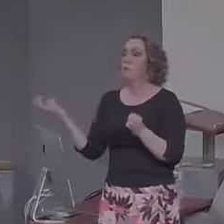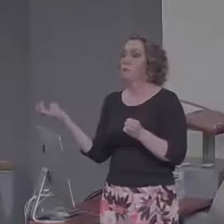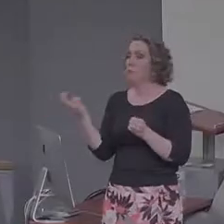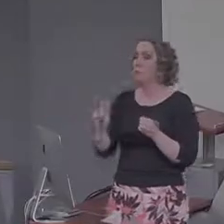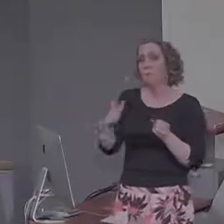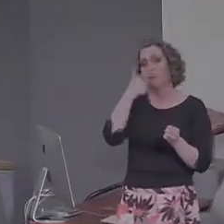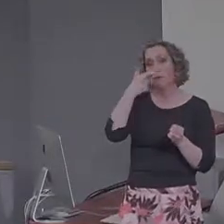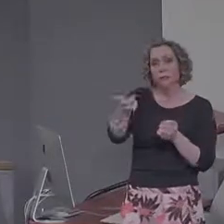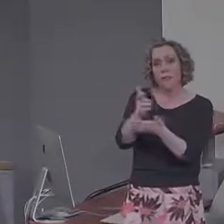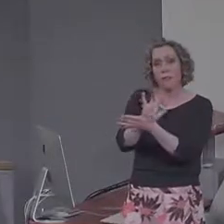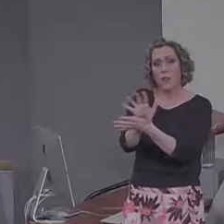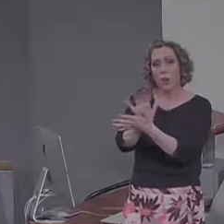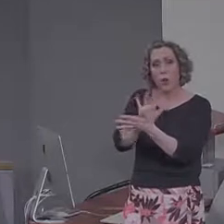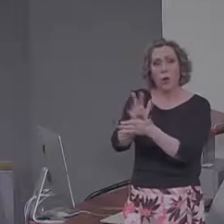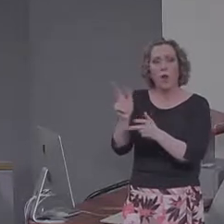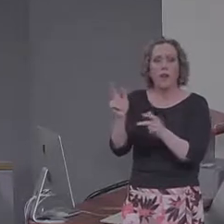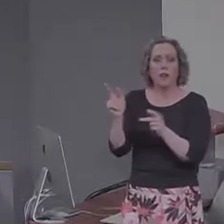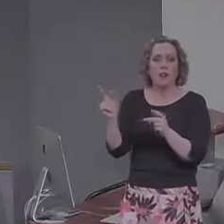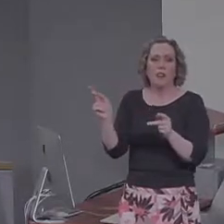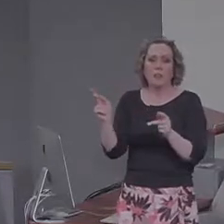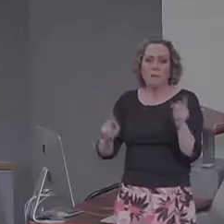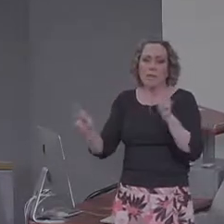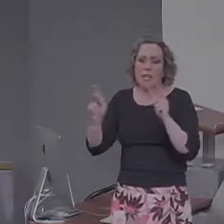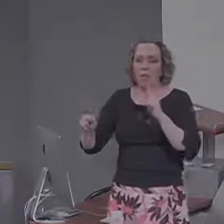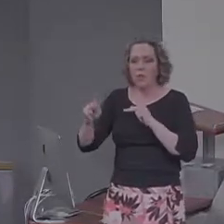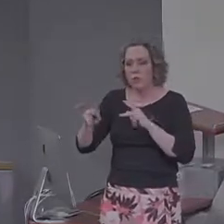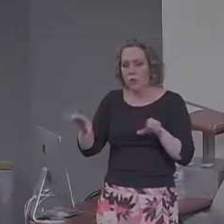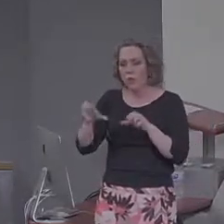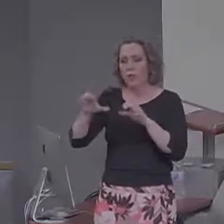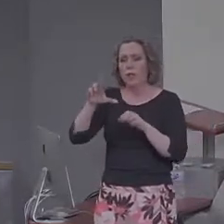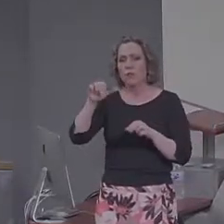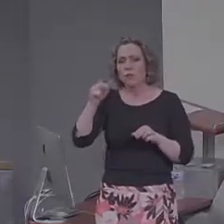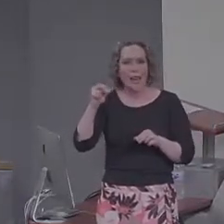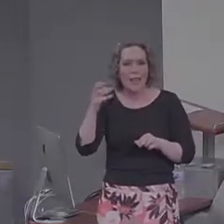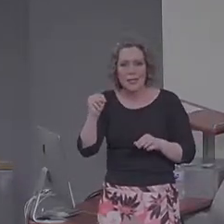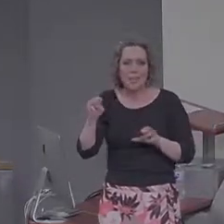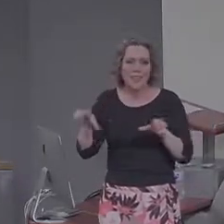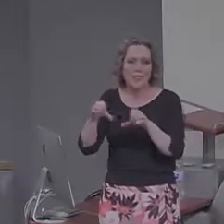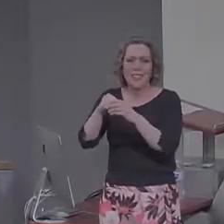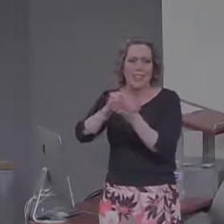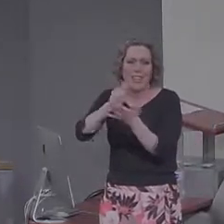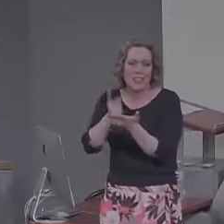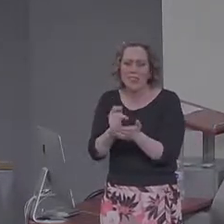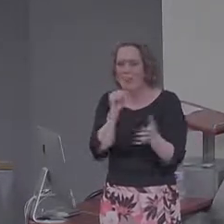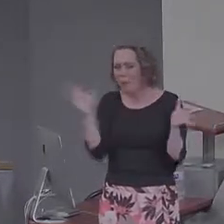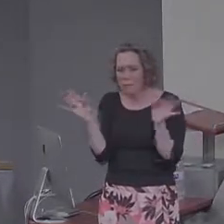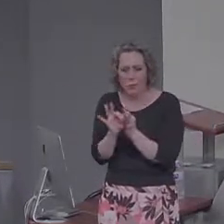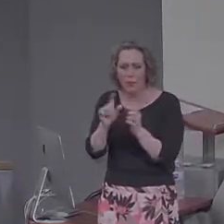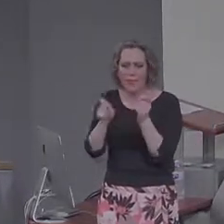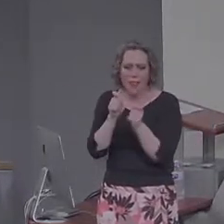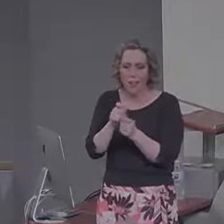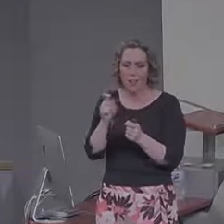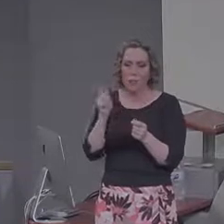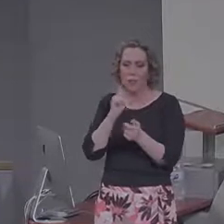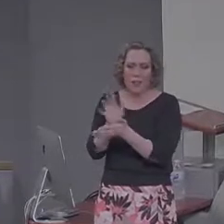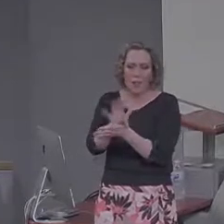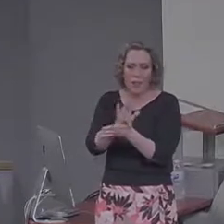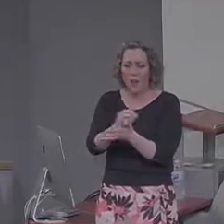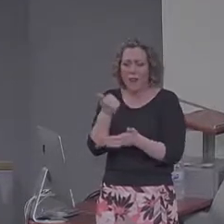of people carrying out sort of semi-random activities in a kitchen. It's not critical what the videotape could be potentially of anything. We happen to have